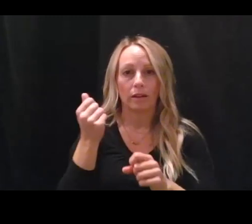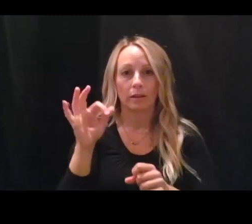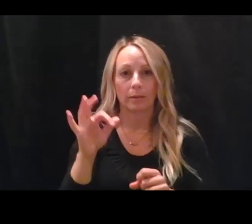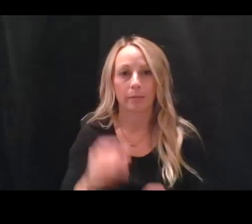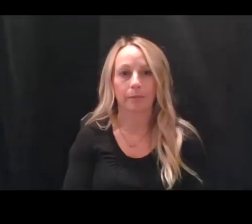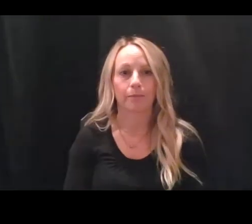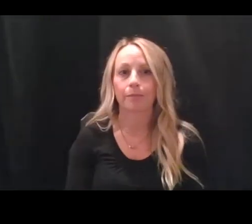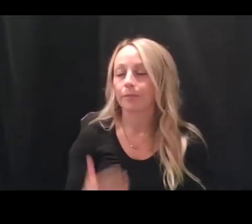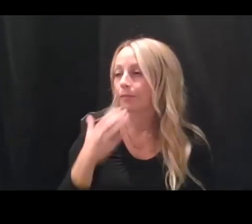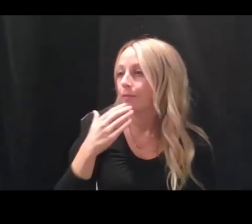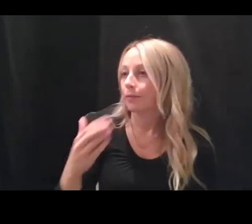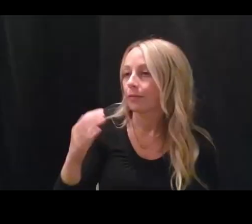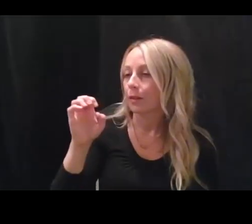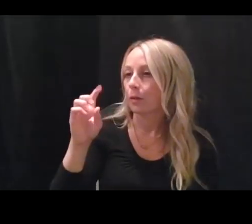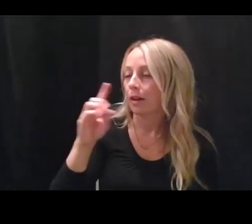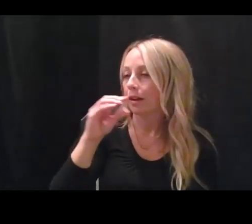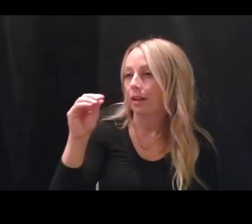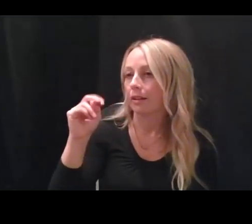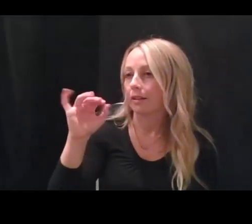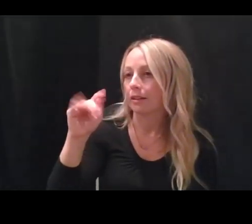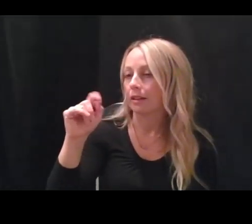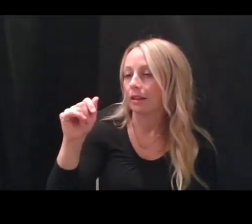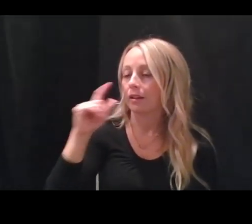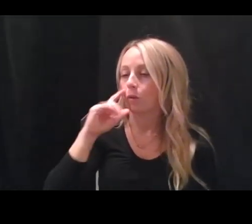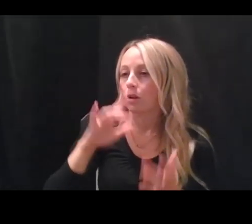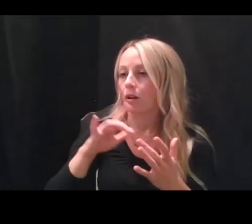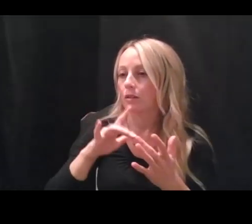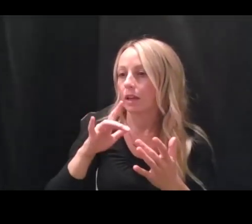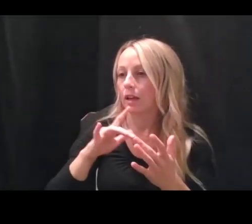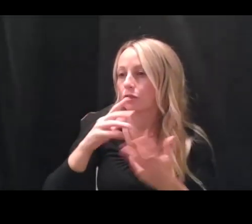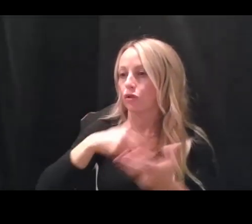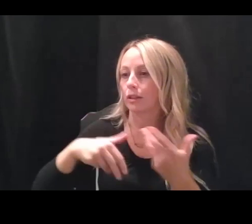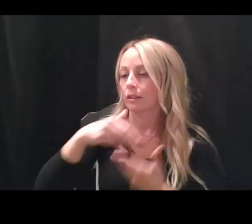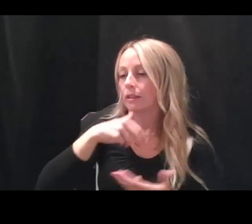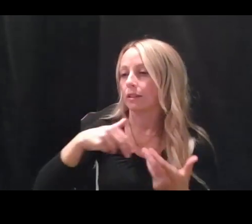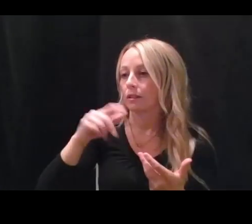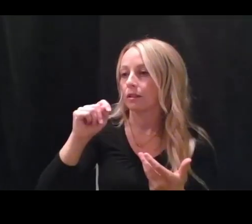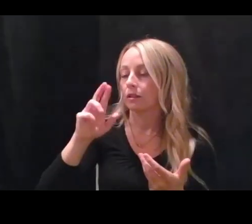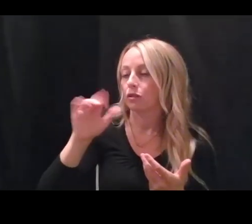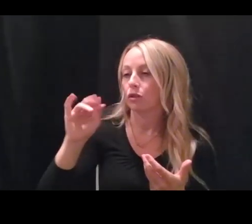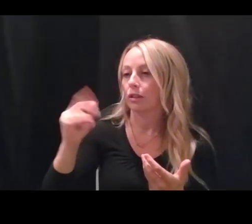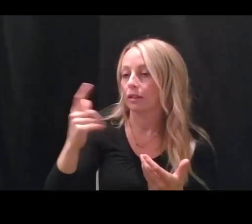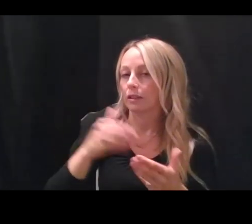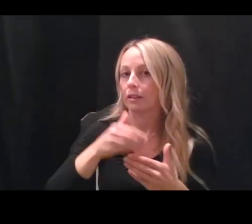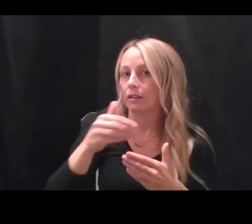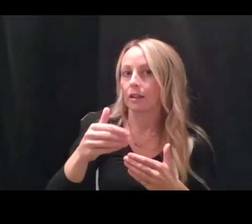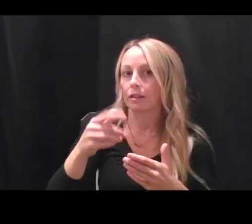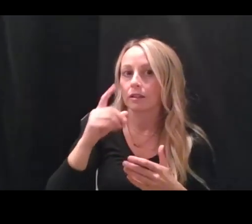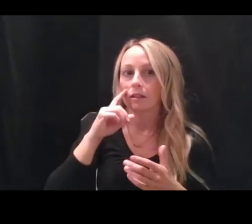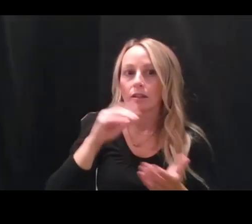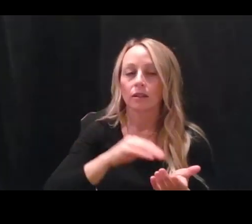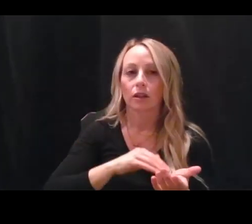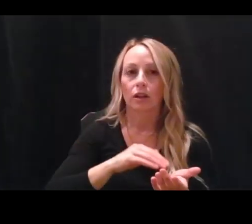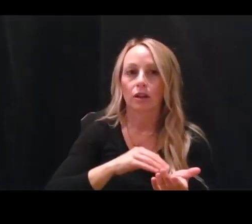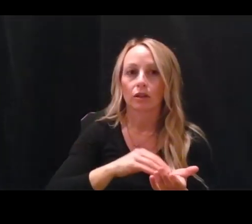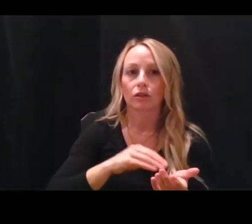Thank you, Ed and Anita, for that information on contact tracing and the process that's currently taking place. Next, we'll hear from Dr. Katz, Medical Director